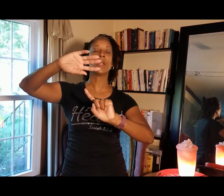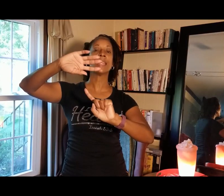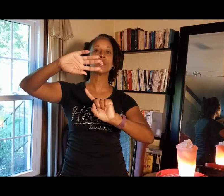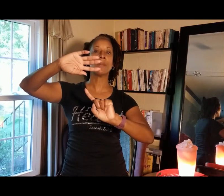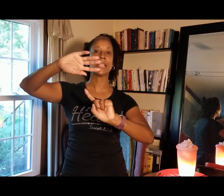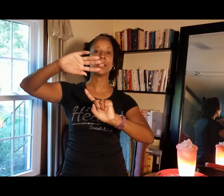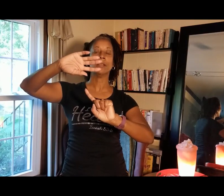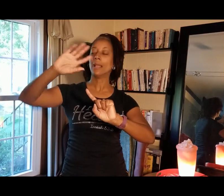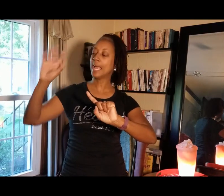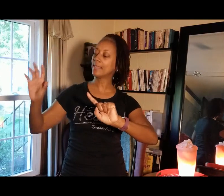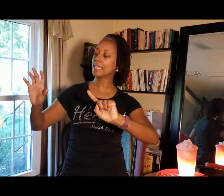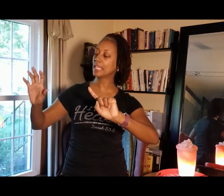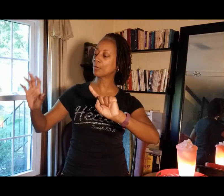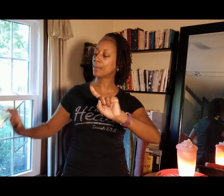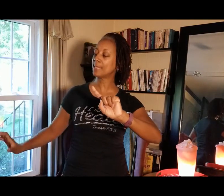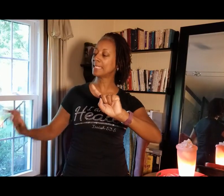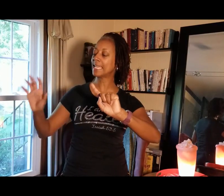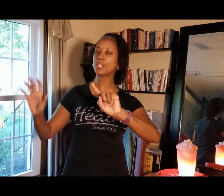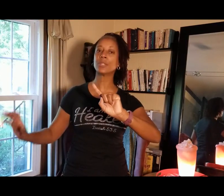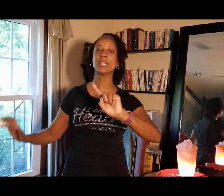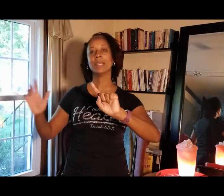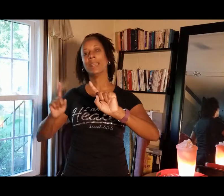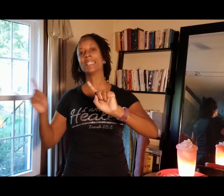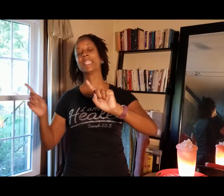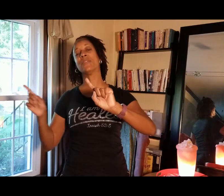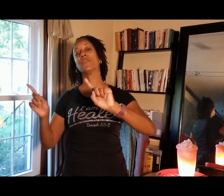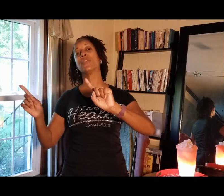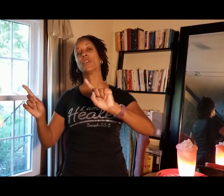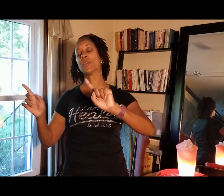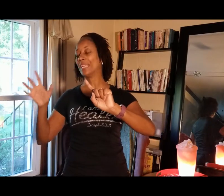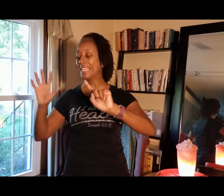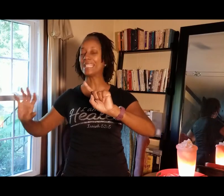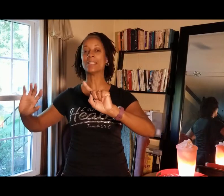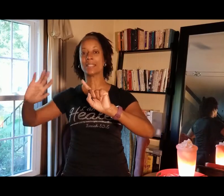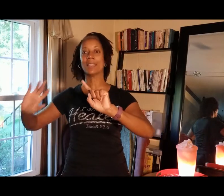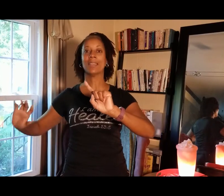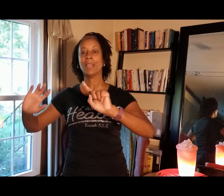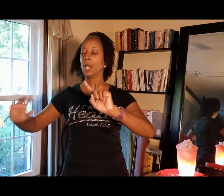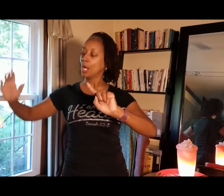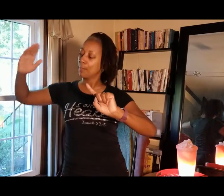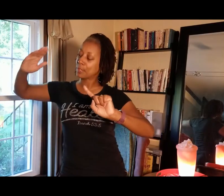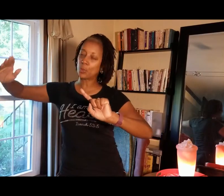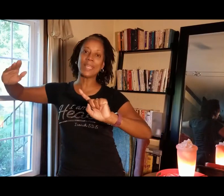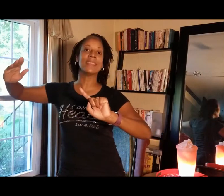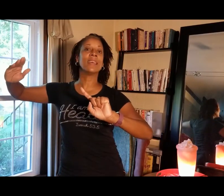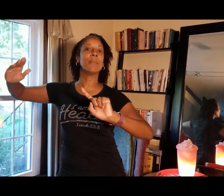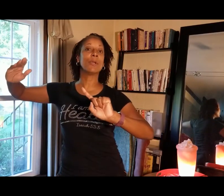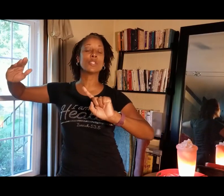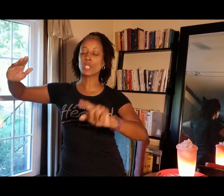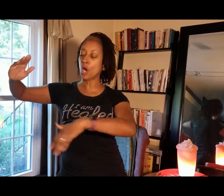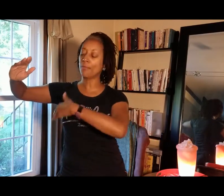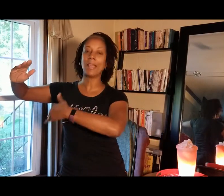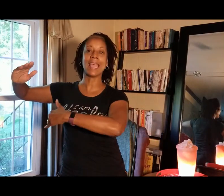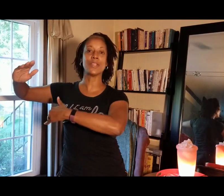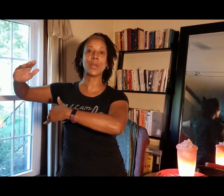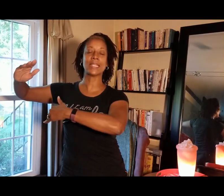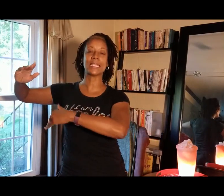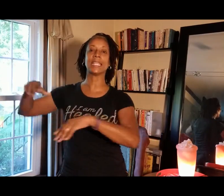Asia minor. And then the Arabian desert is even further East between the Persian Gulf and the red sea.